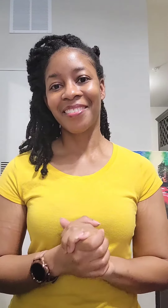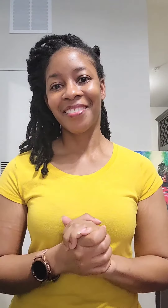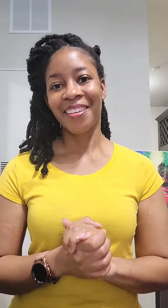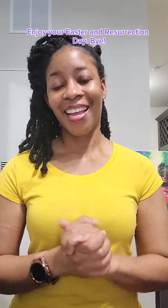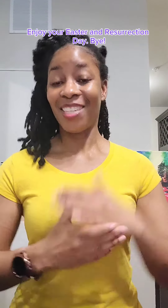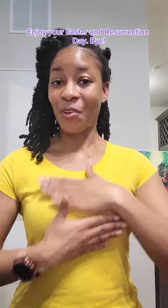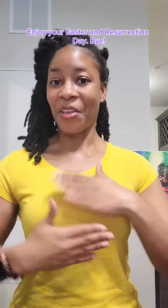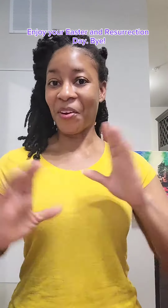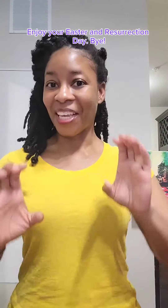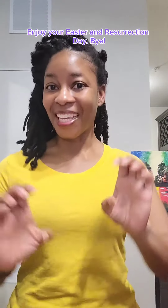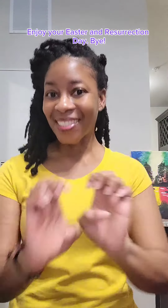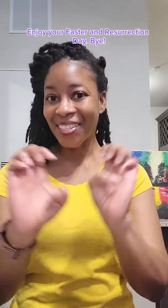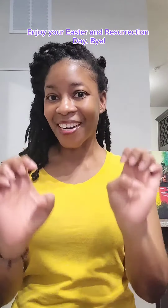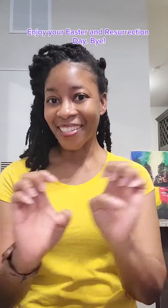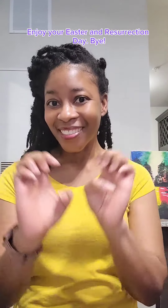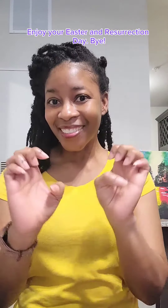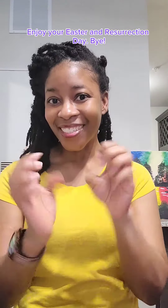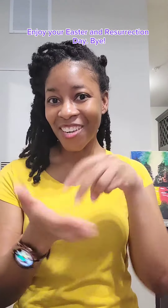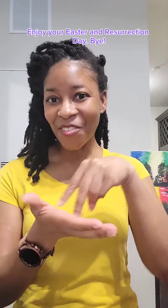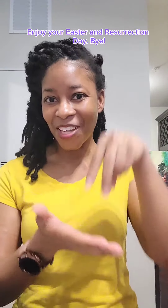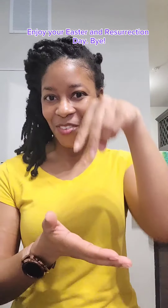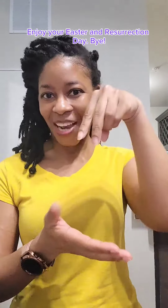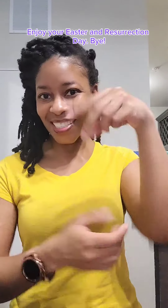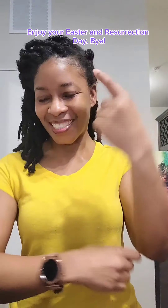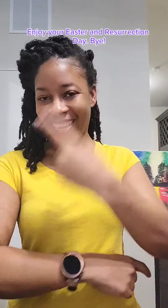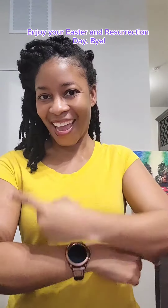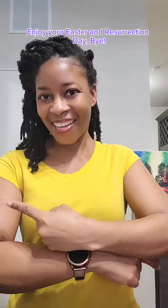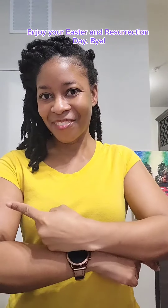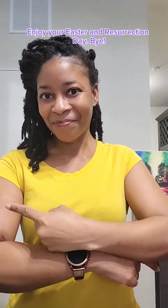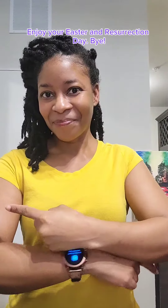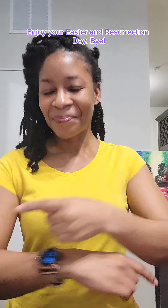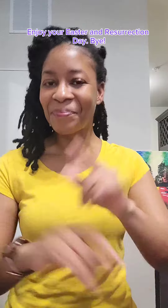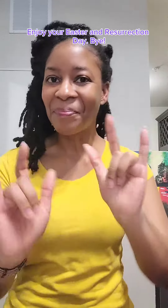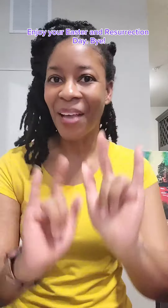Enjoy your Easter and Resurrection Day. Bye.